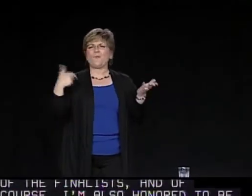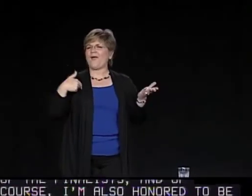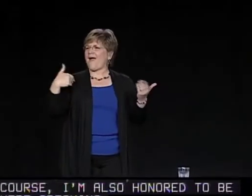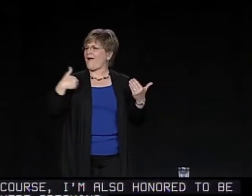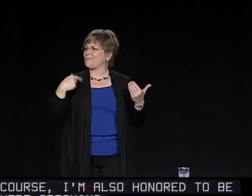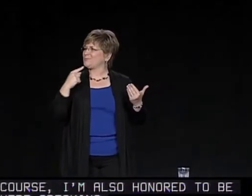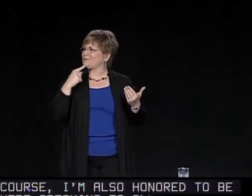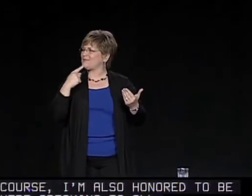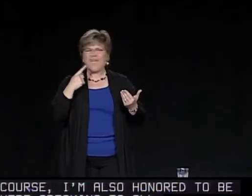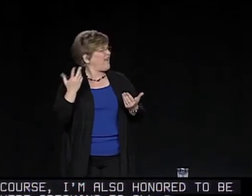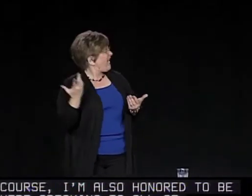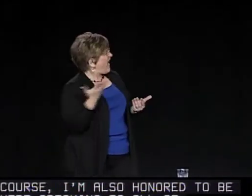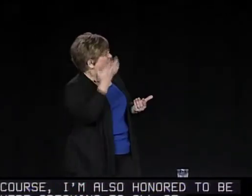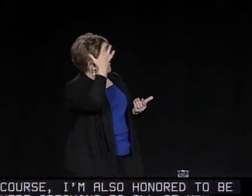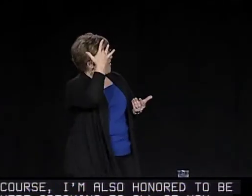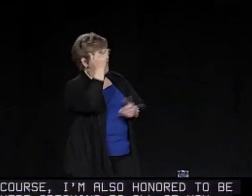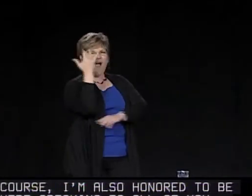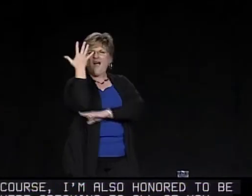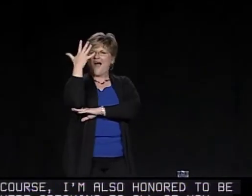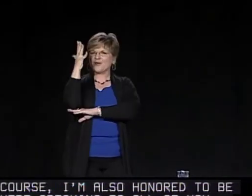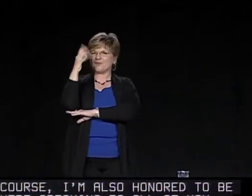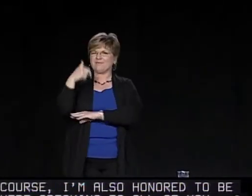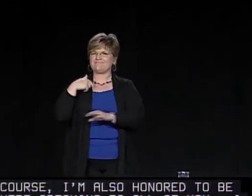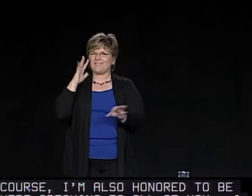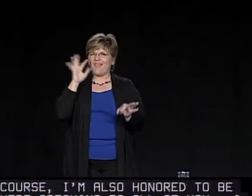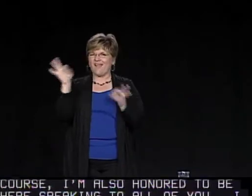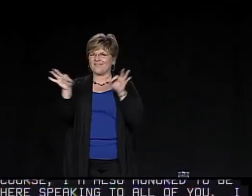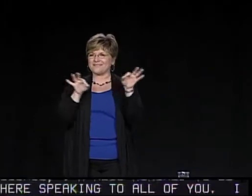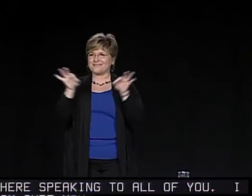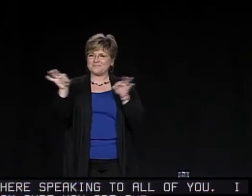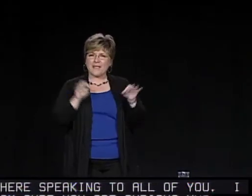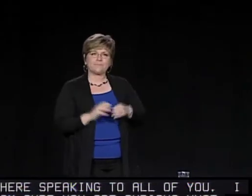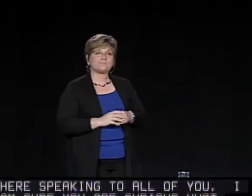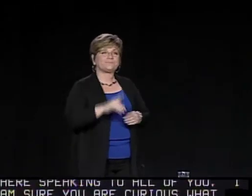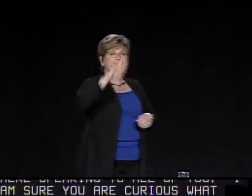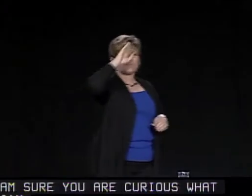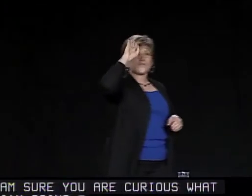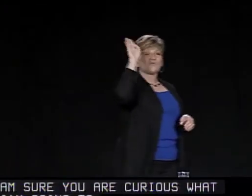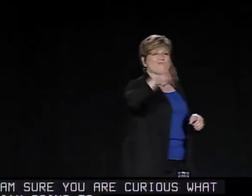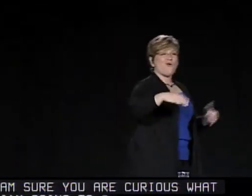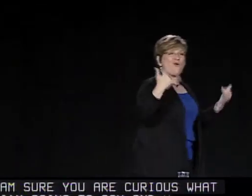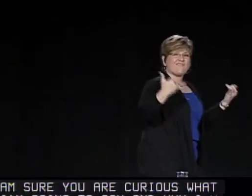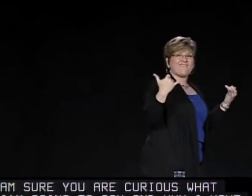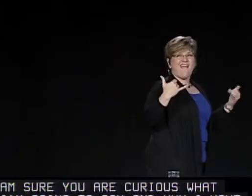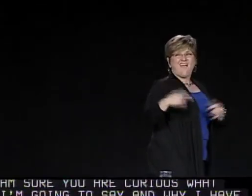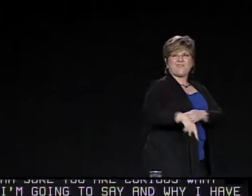I am sure you are curious what I am going to say and why I have a picture of a tree up there.